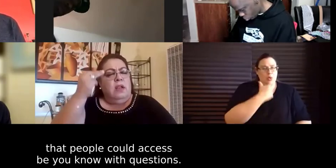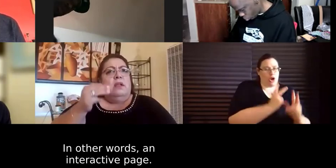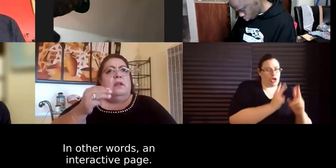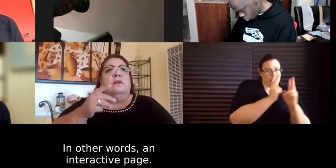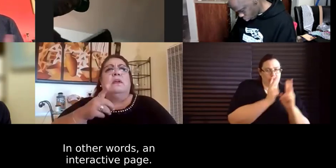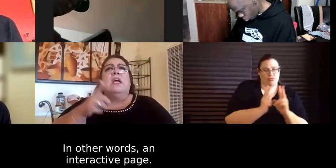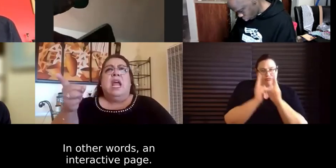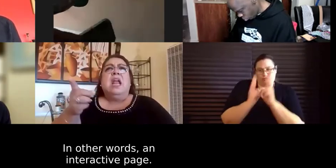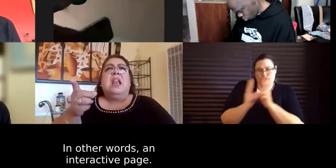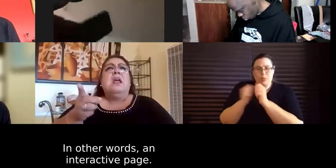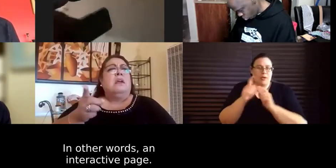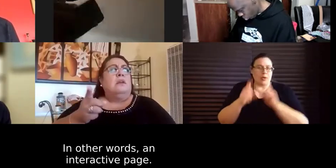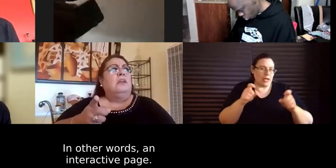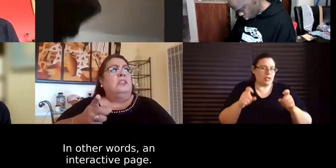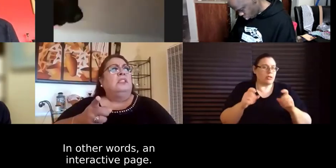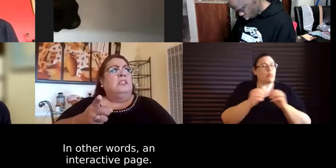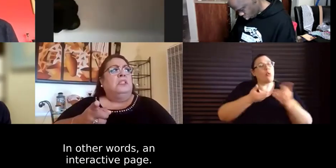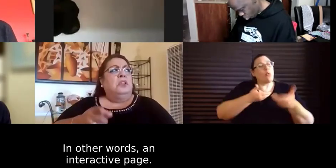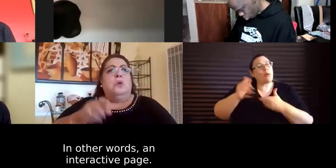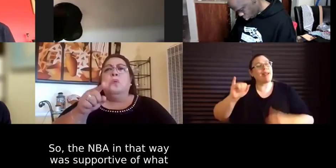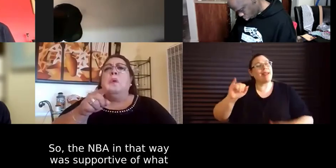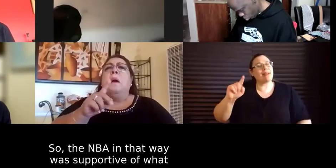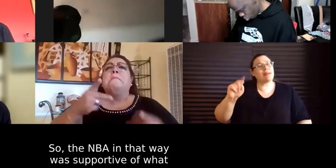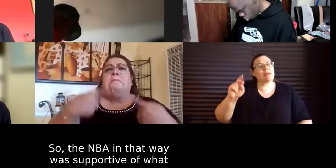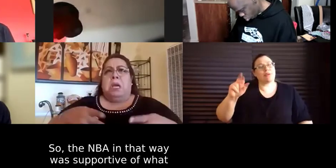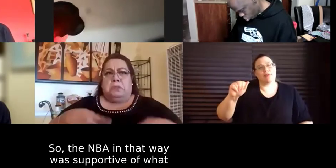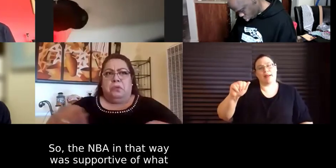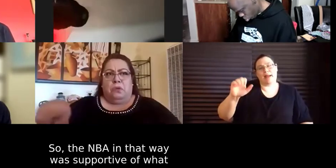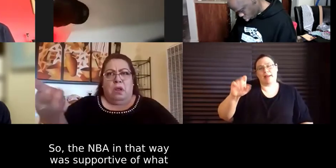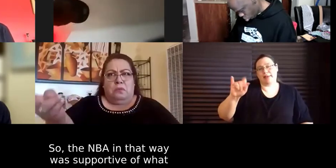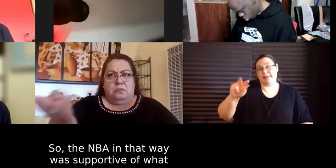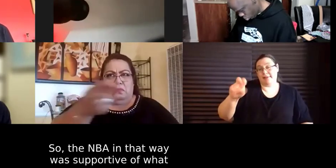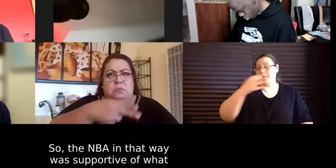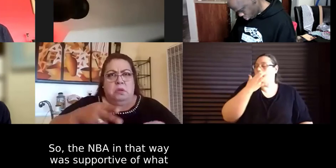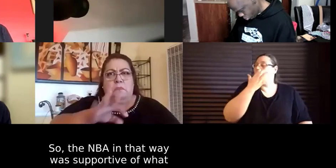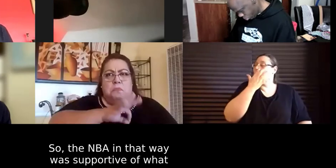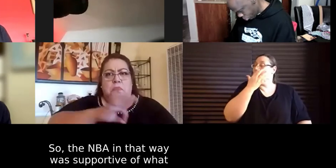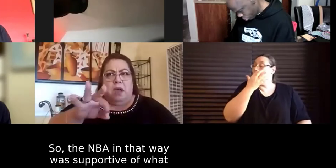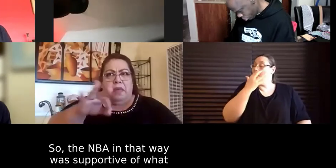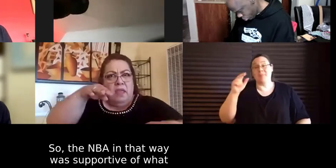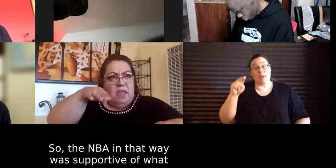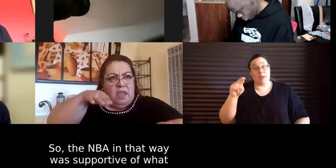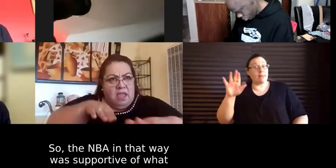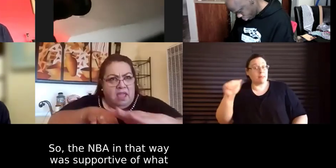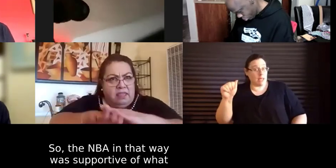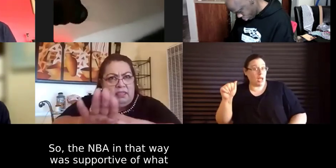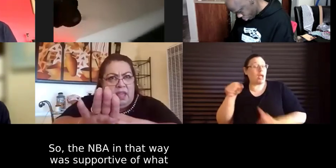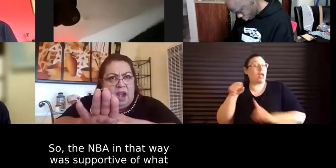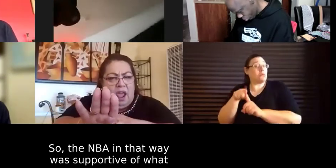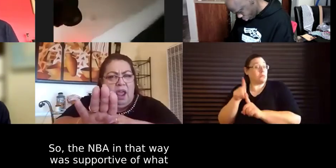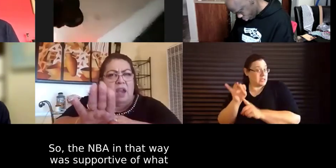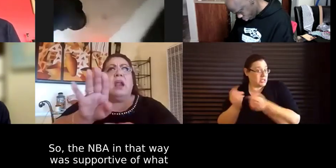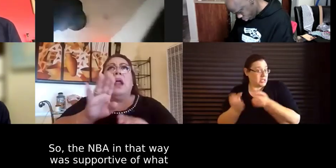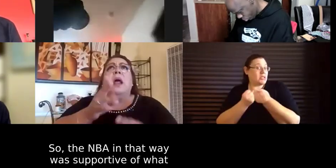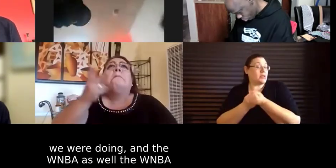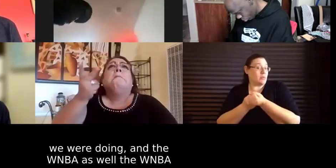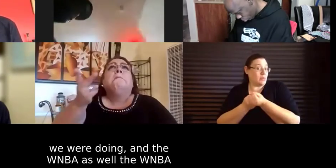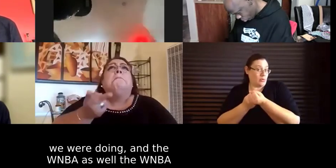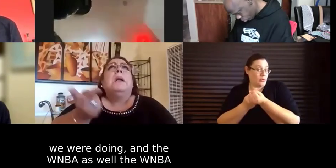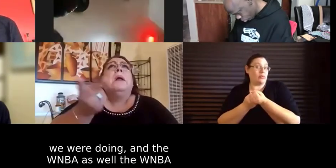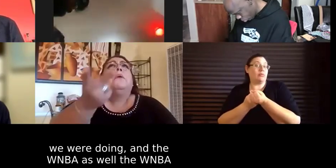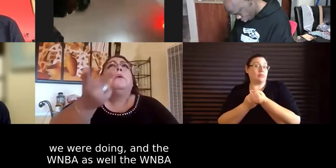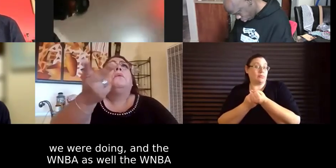questions in other words an interactive page so the nba in that way was you know supportive of of what